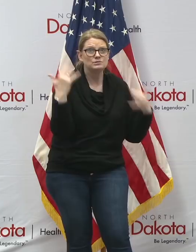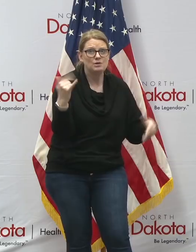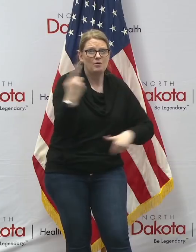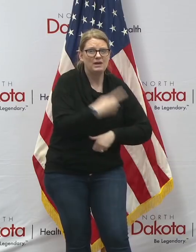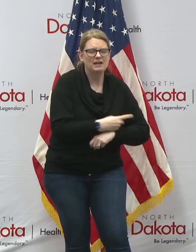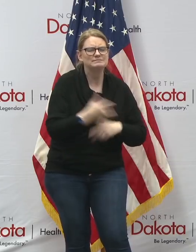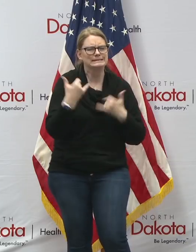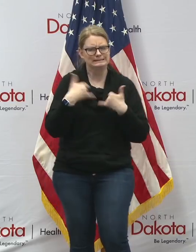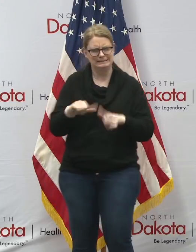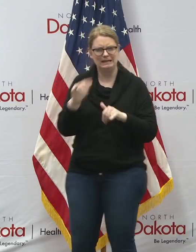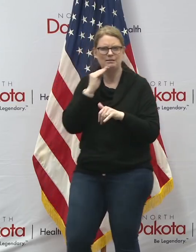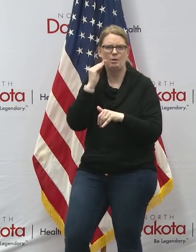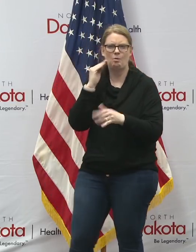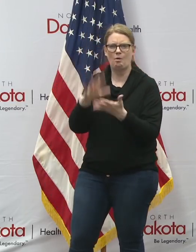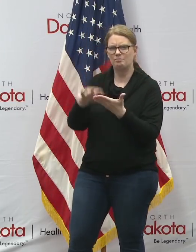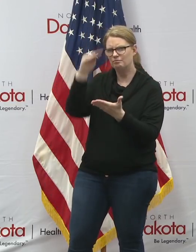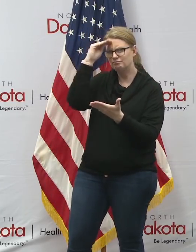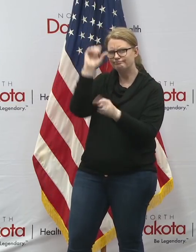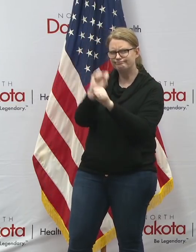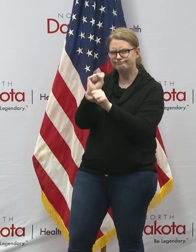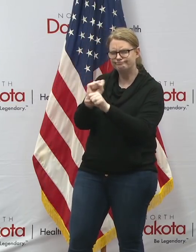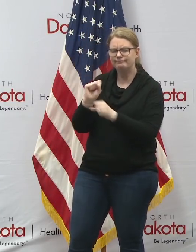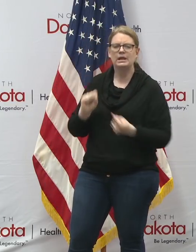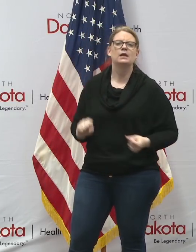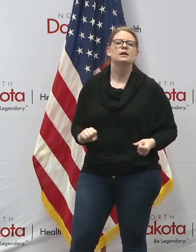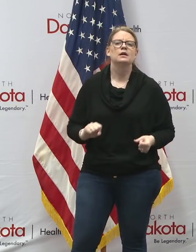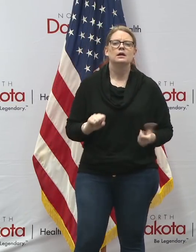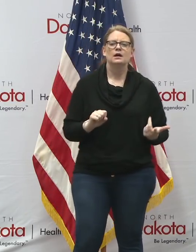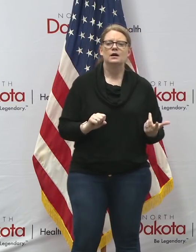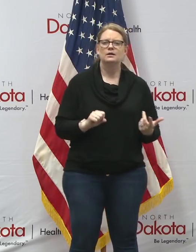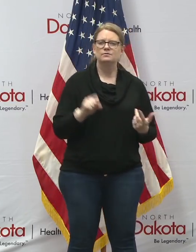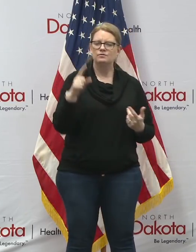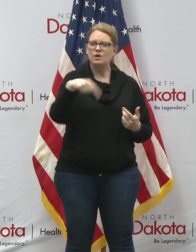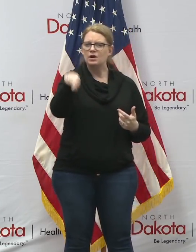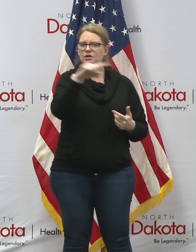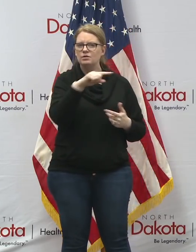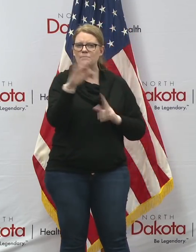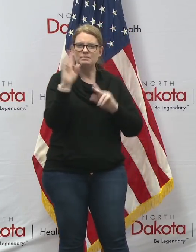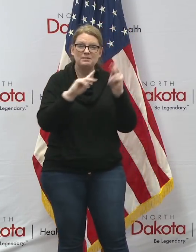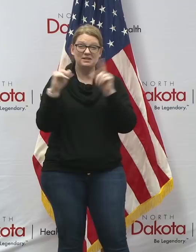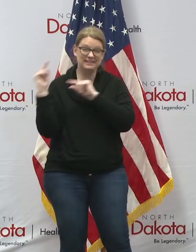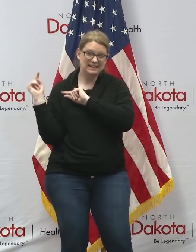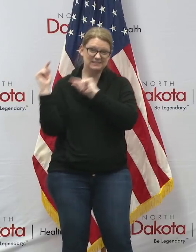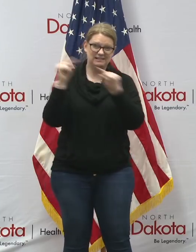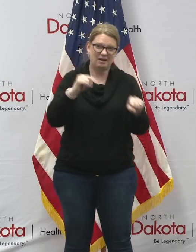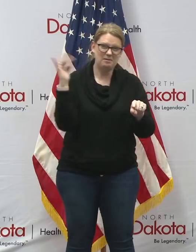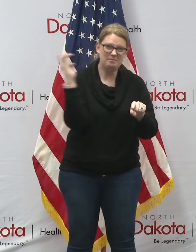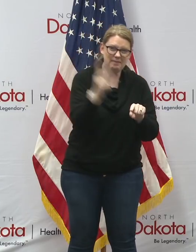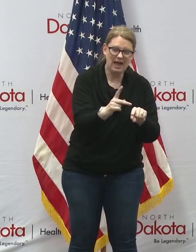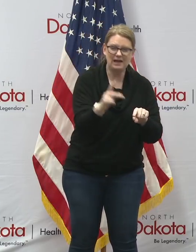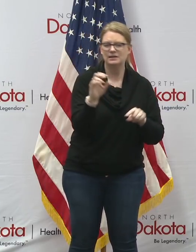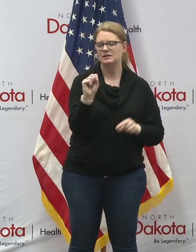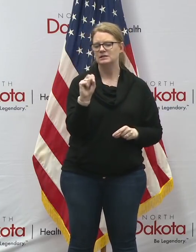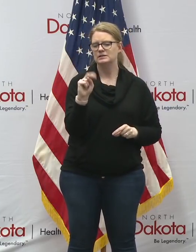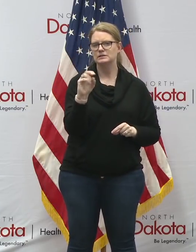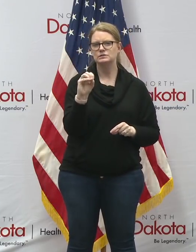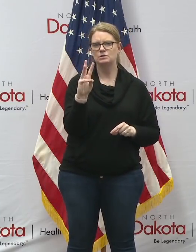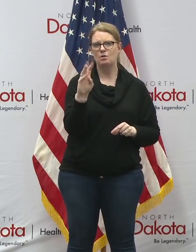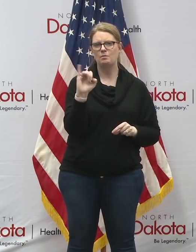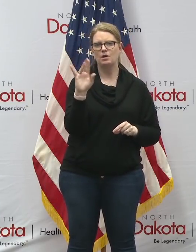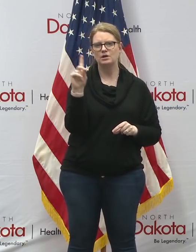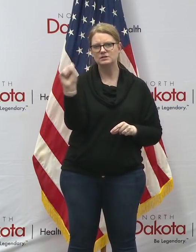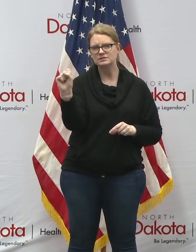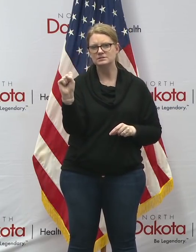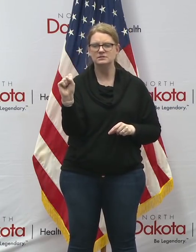distance learning but for those uh snowbirds that are out there that are returning back outside the window of my